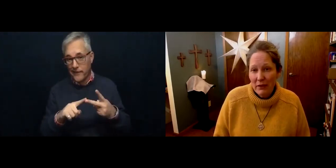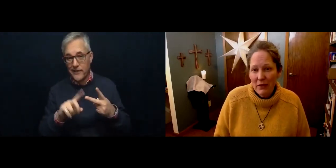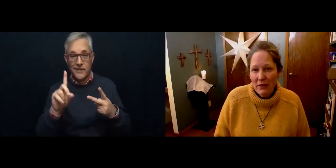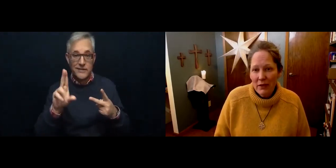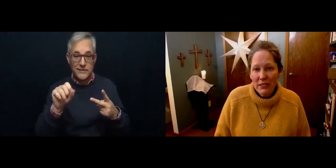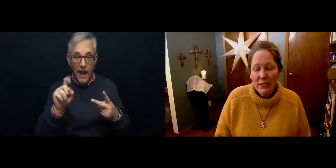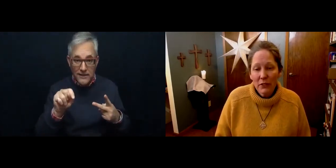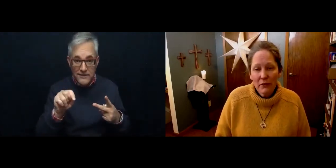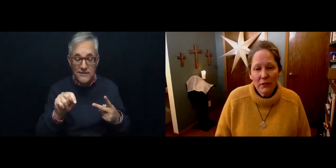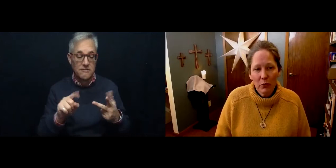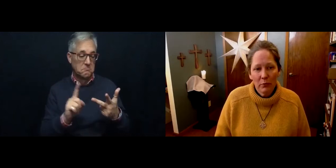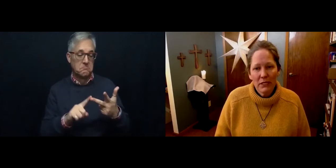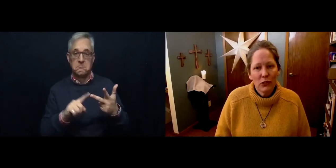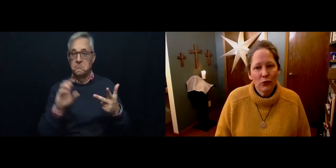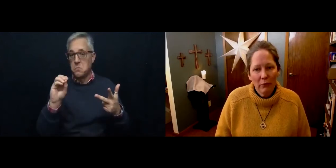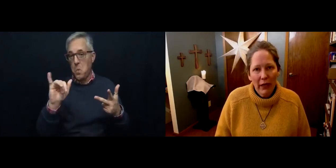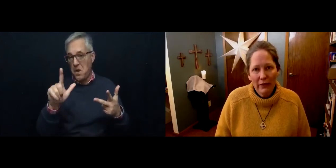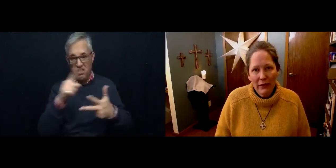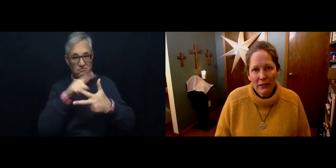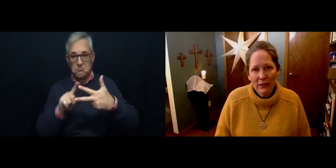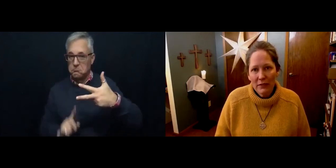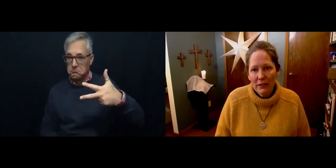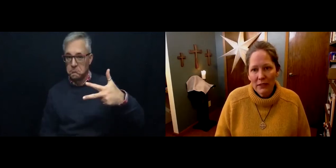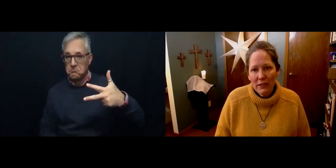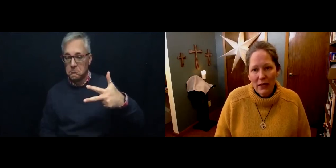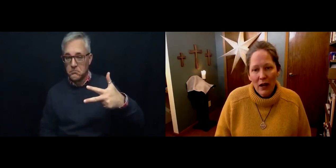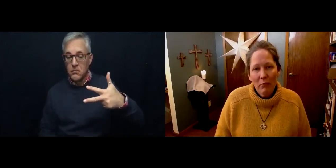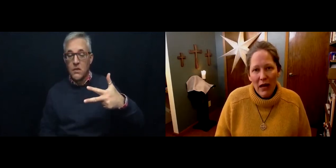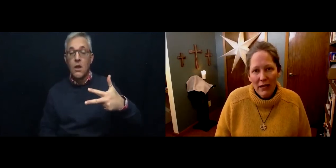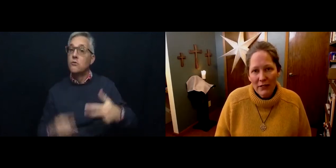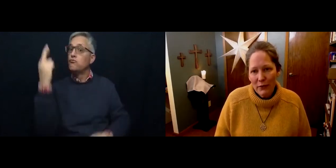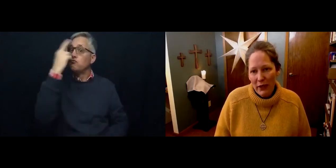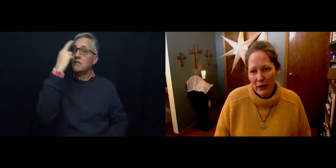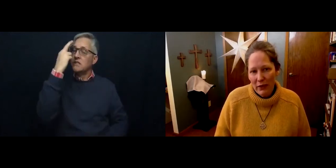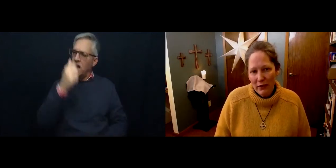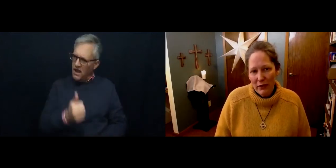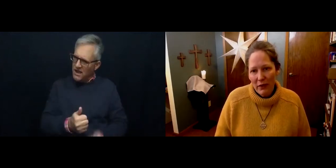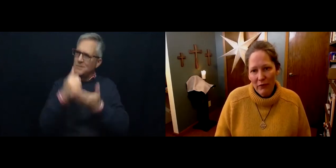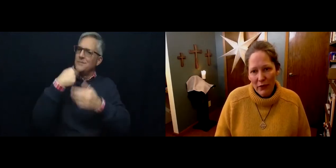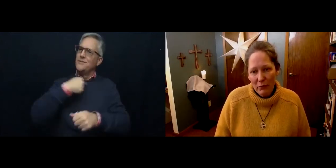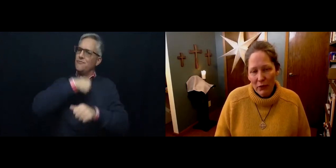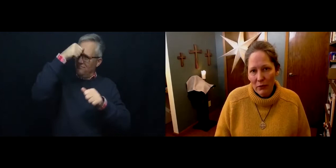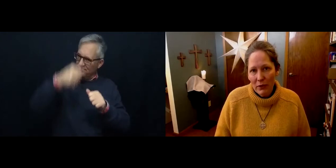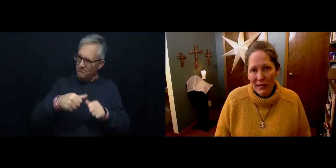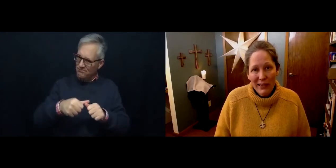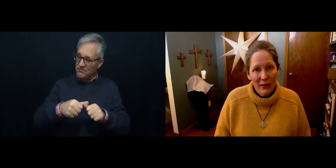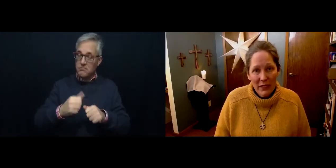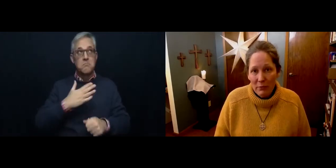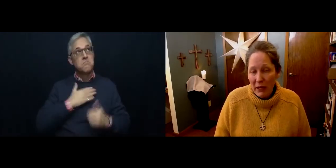Because it serves the purpose to remind us. Our bodies are weak and vulnerable. We depend